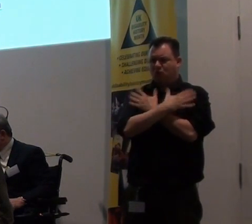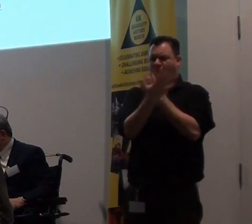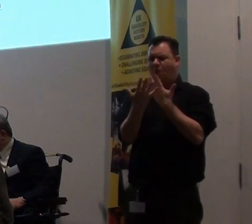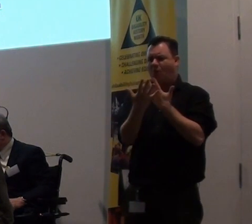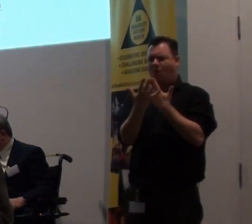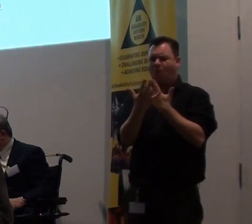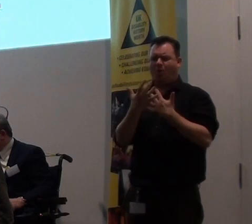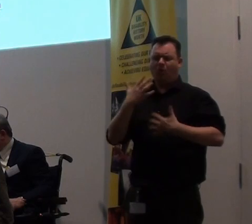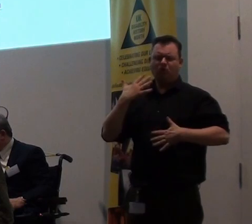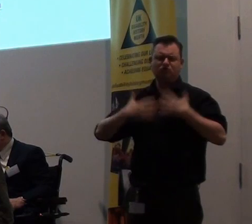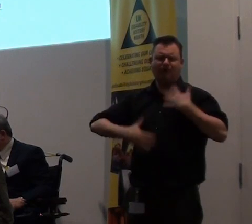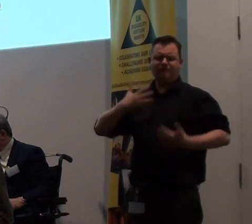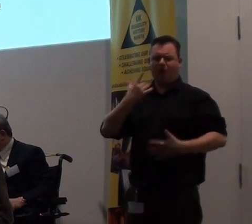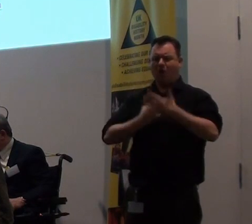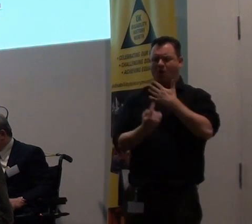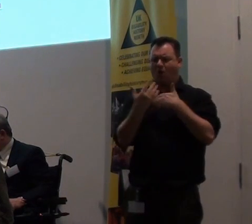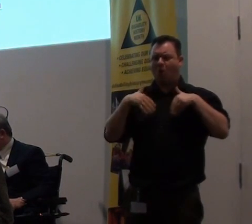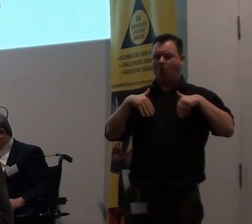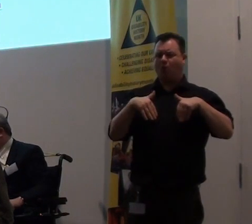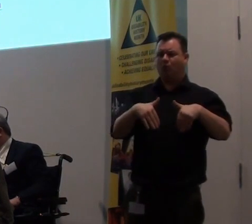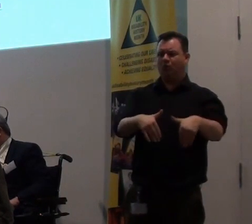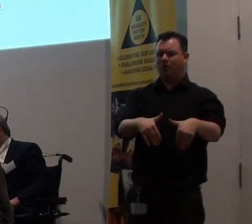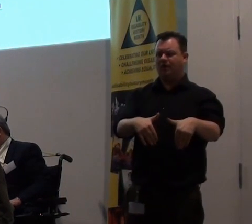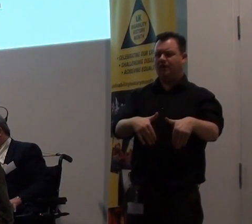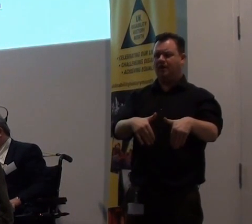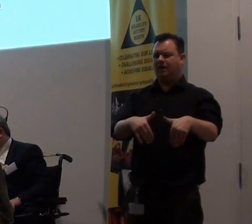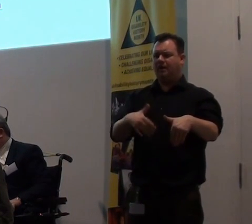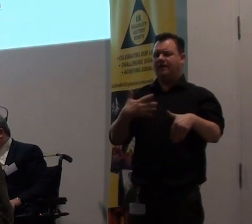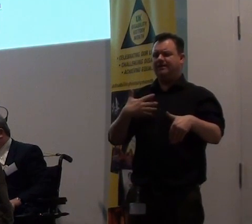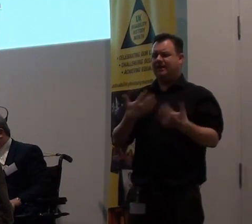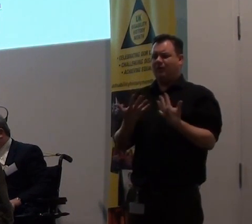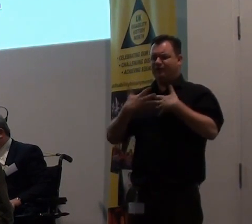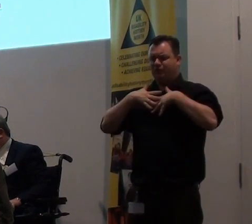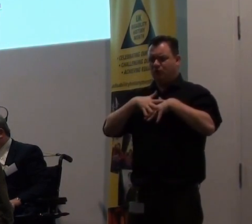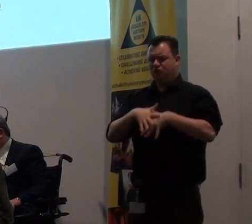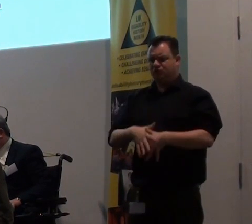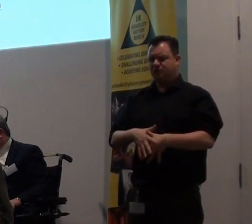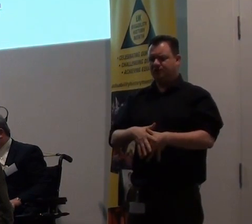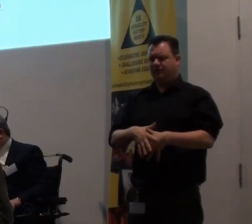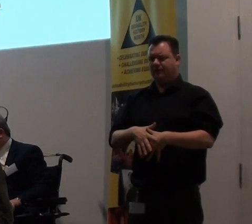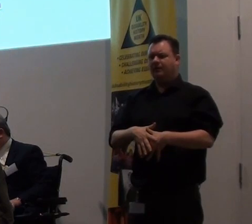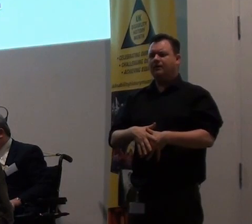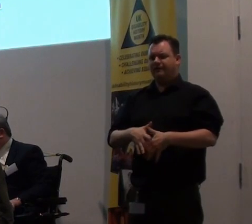It is our fusion that makes us whole.